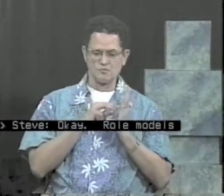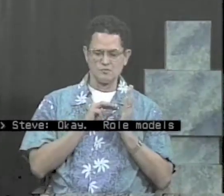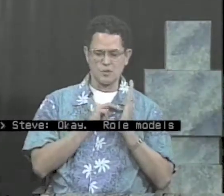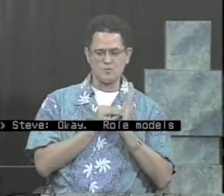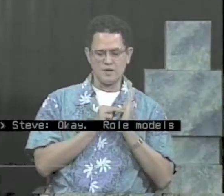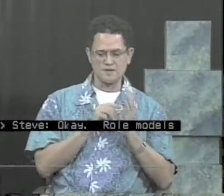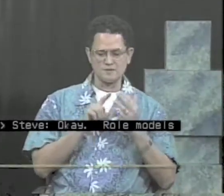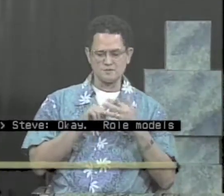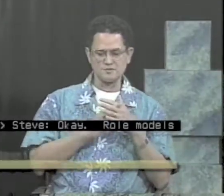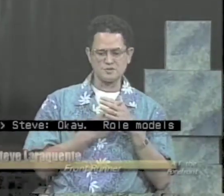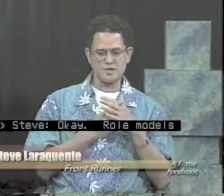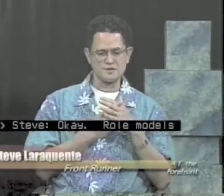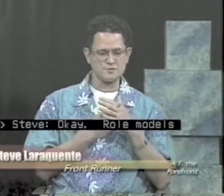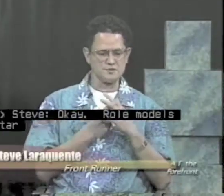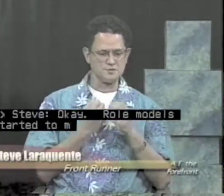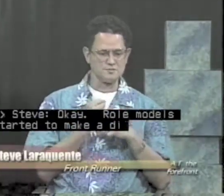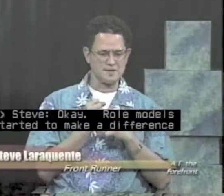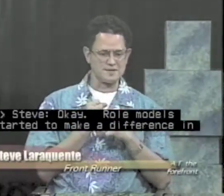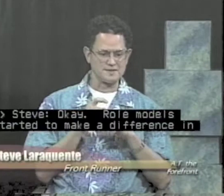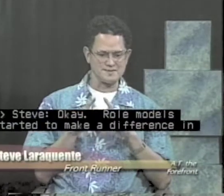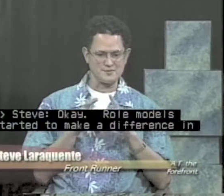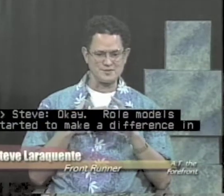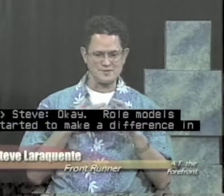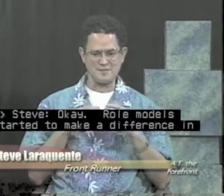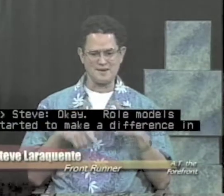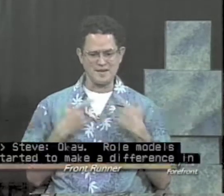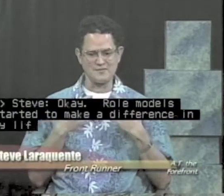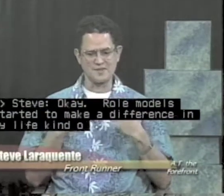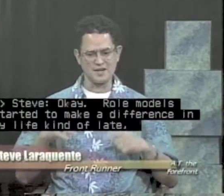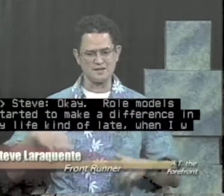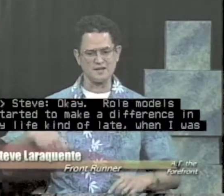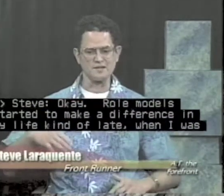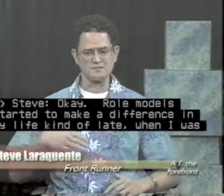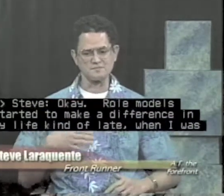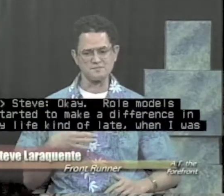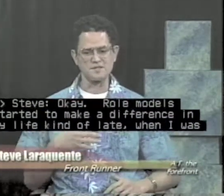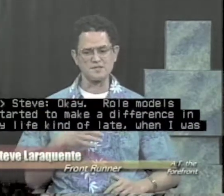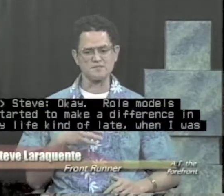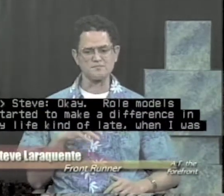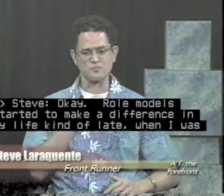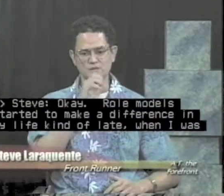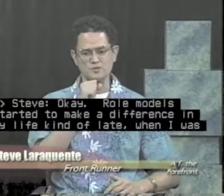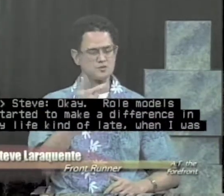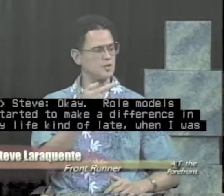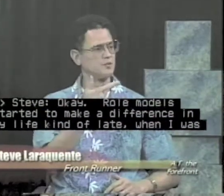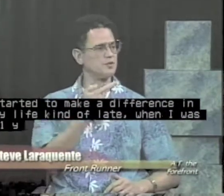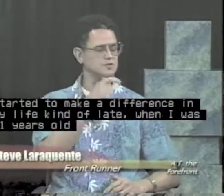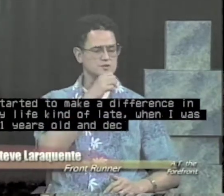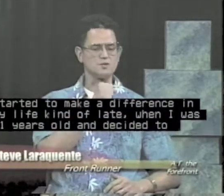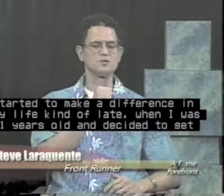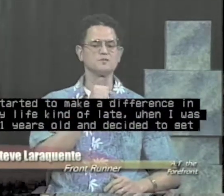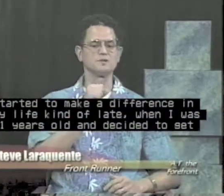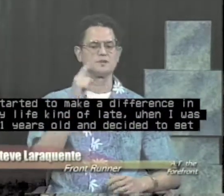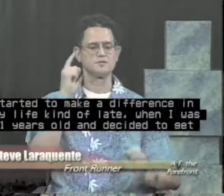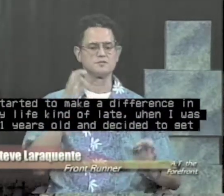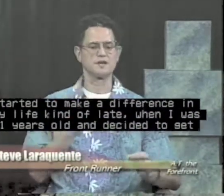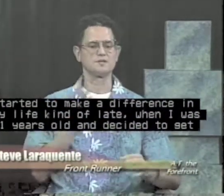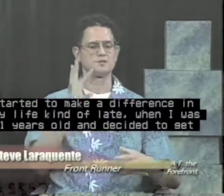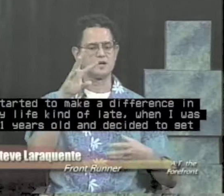Role models started to make a difference in my life kind of late, when I was 21 years old, and decided to get